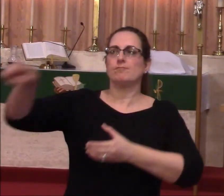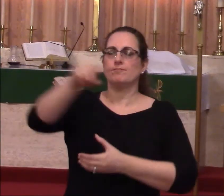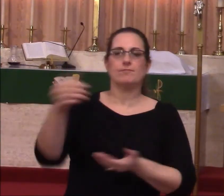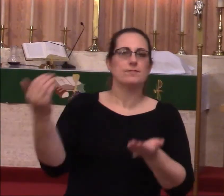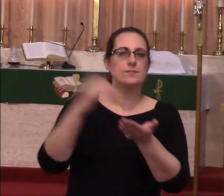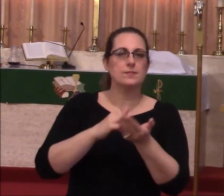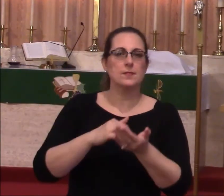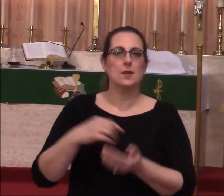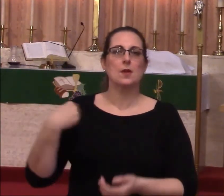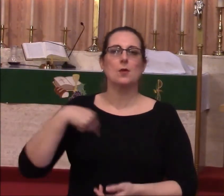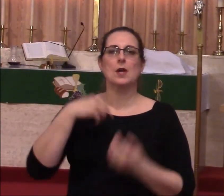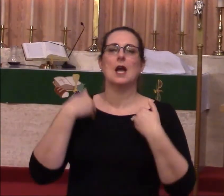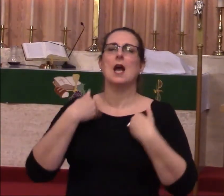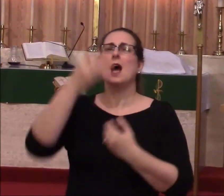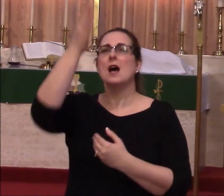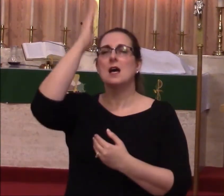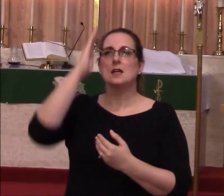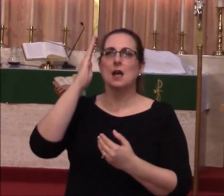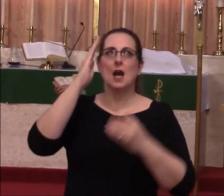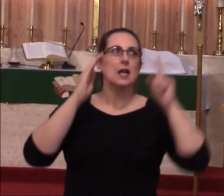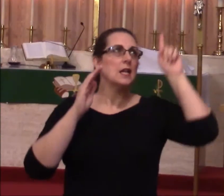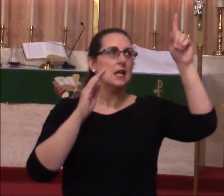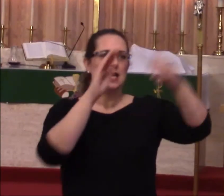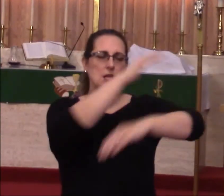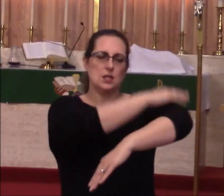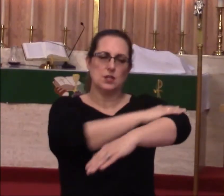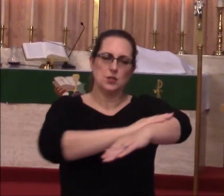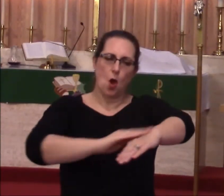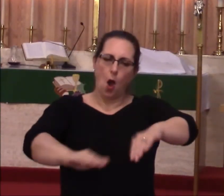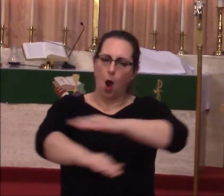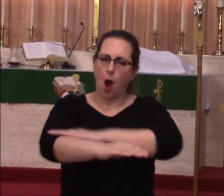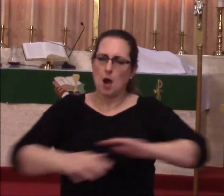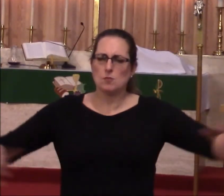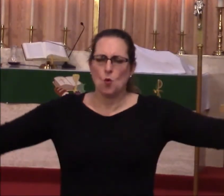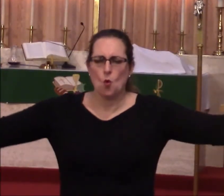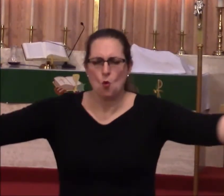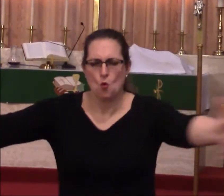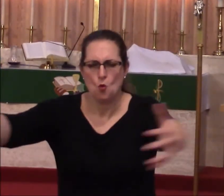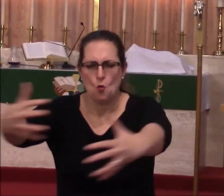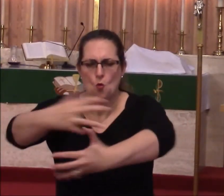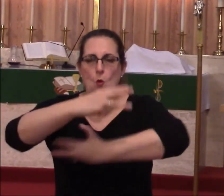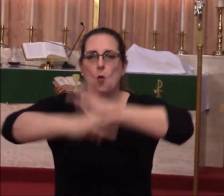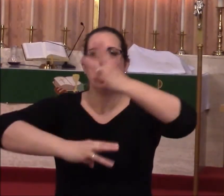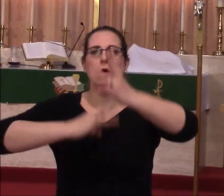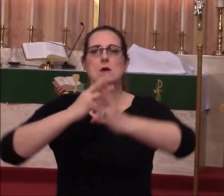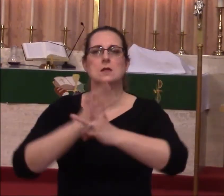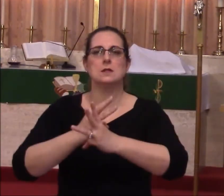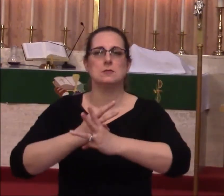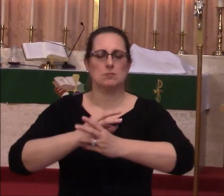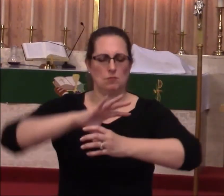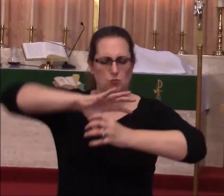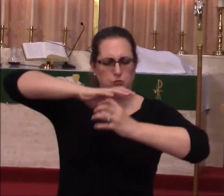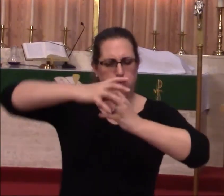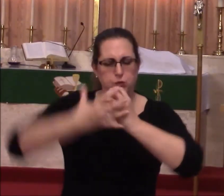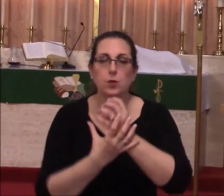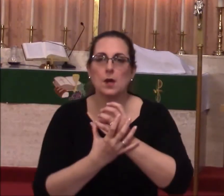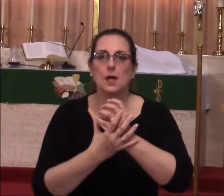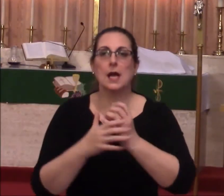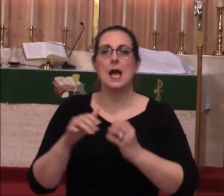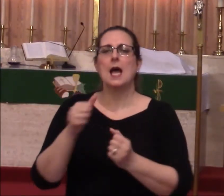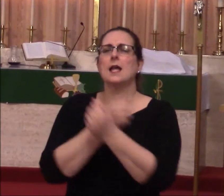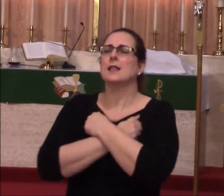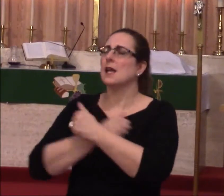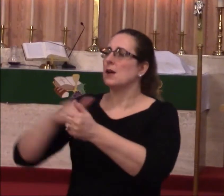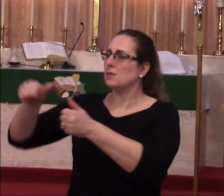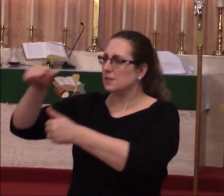For we have a God who stretches his arms around the whole world and yet at the same time loves